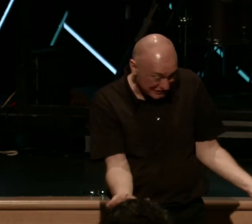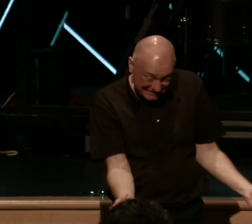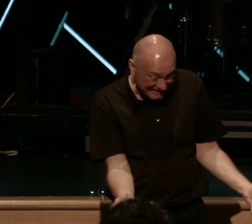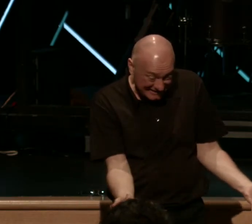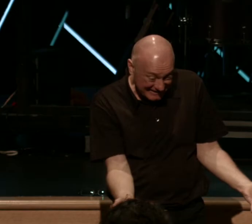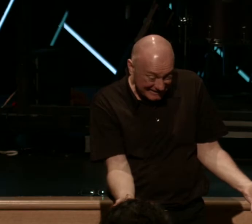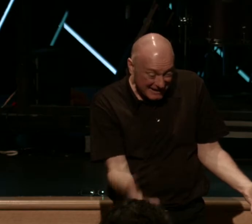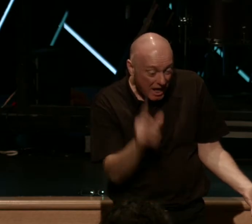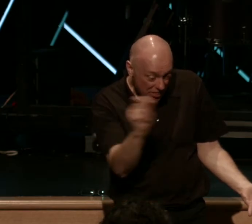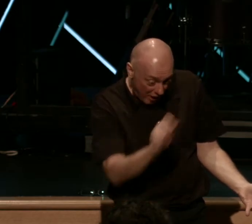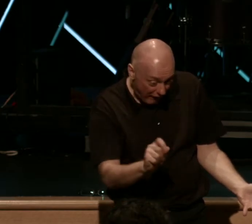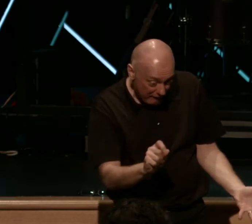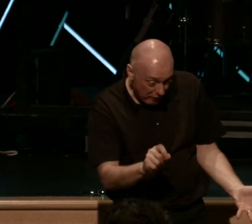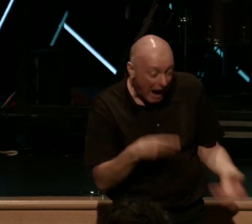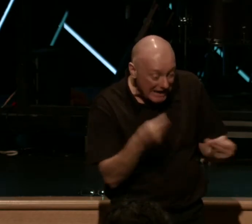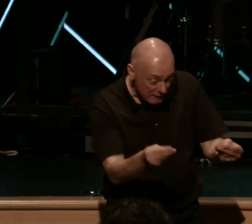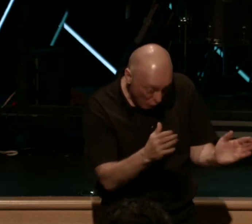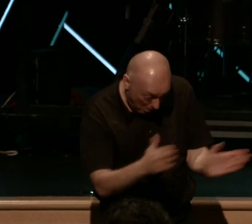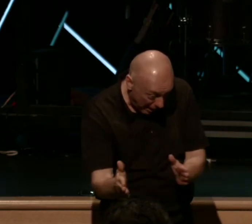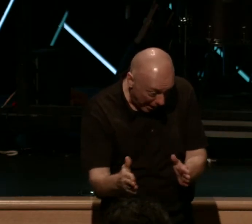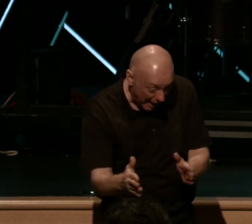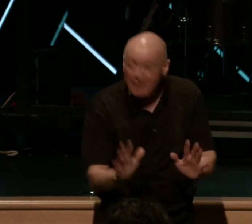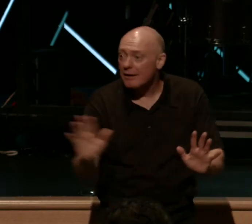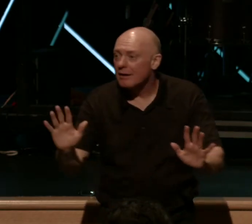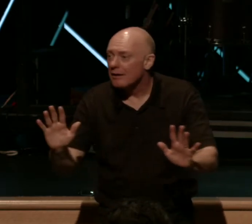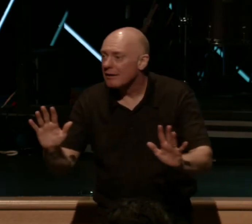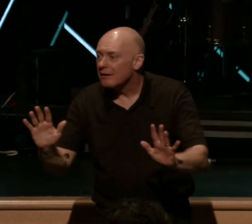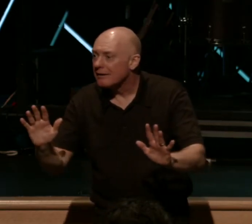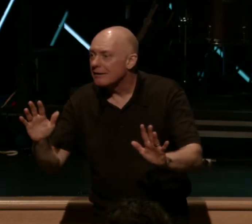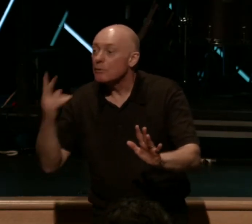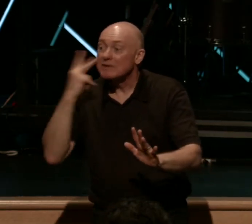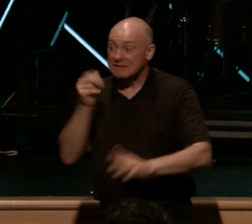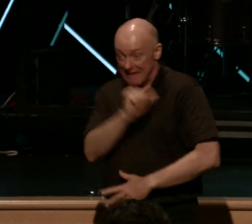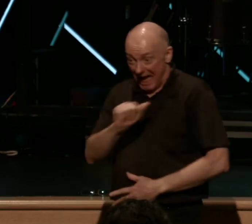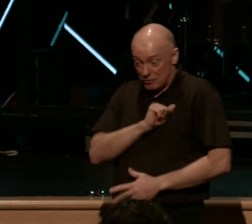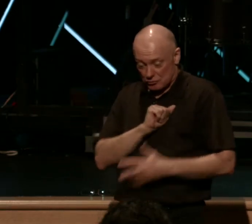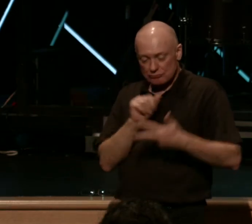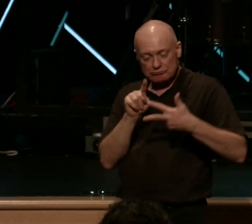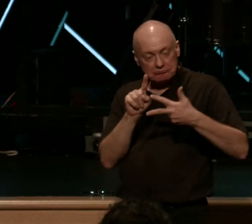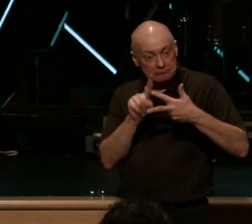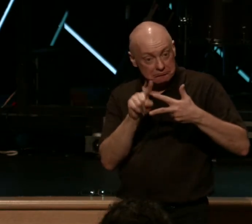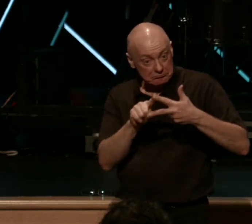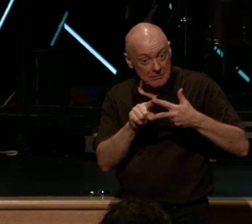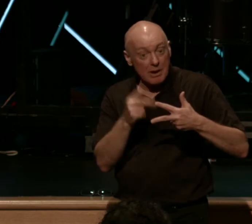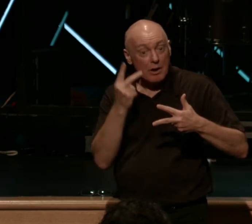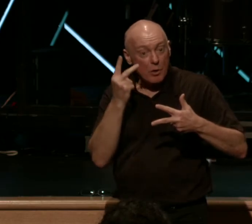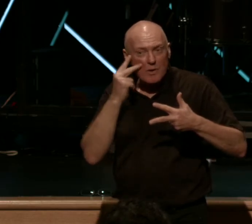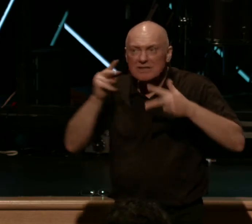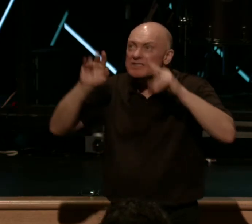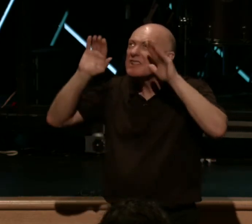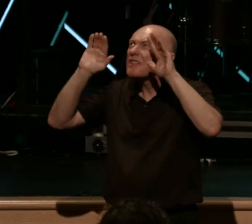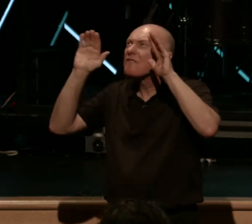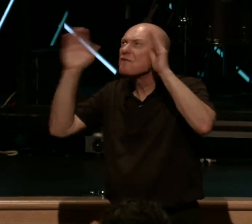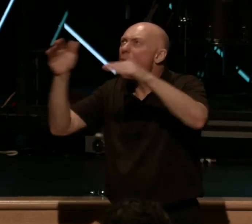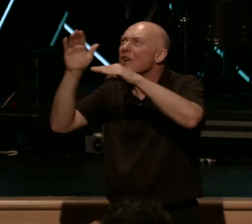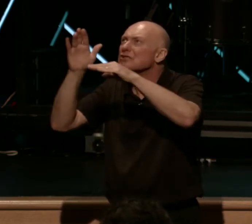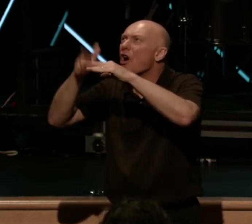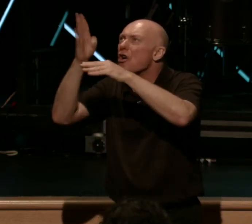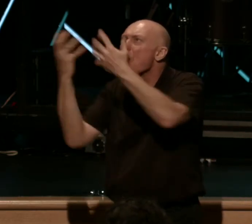Therefore, I'm going to give you a plan. So we see the posture of the disciples. We see the focus on the providence of God. Here's the final